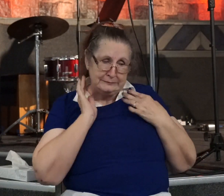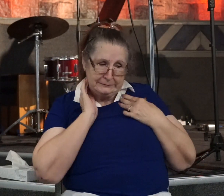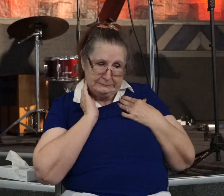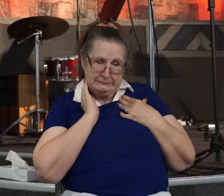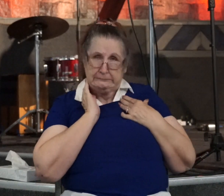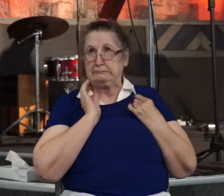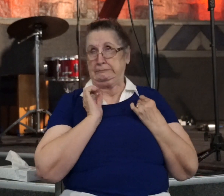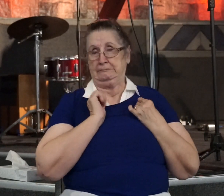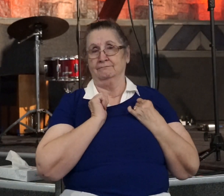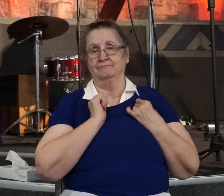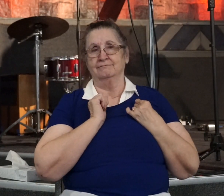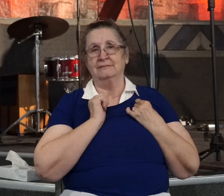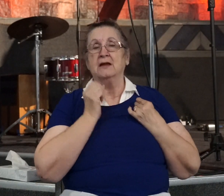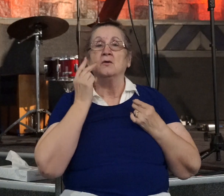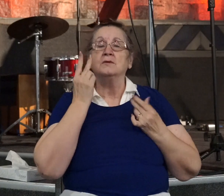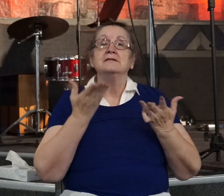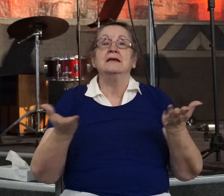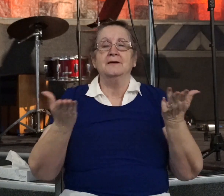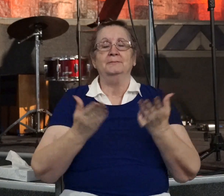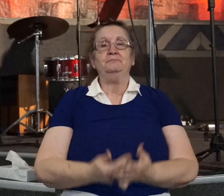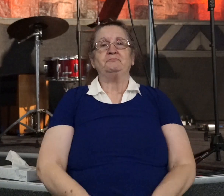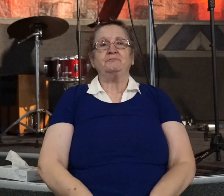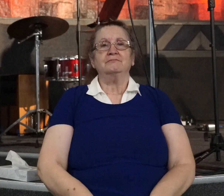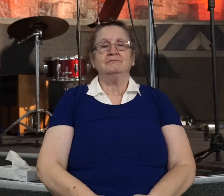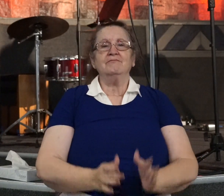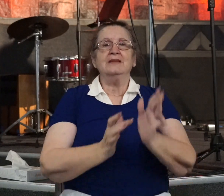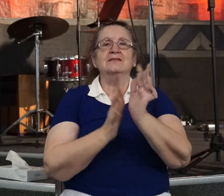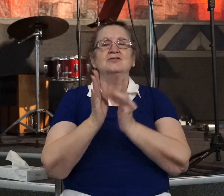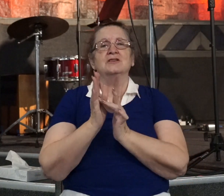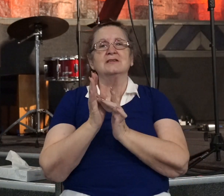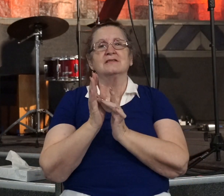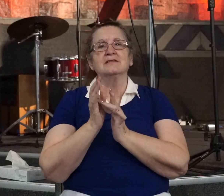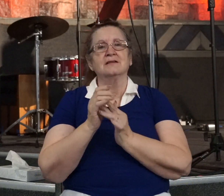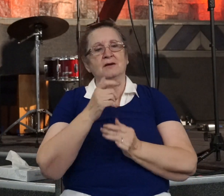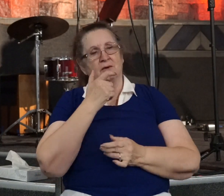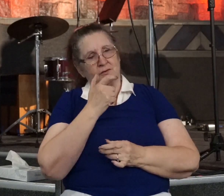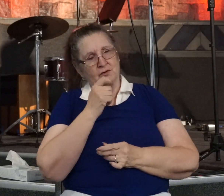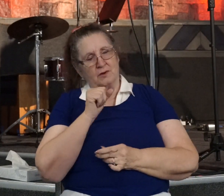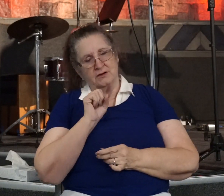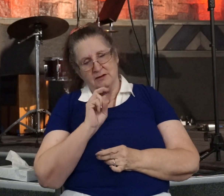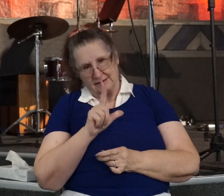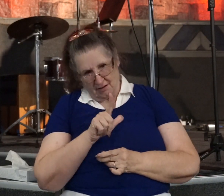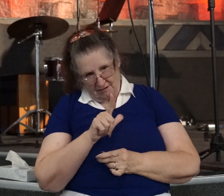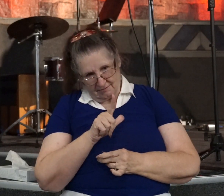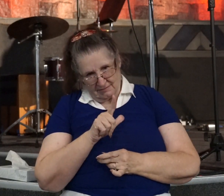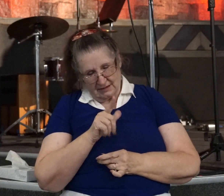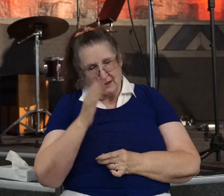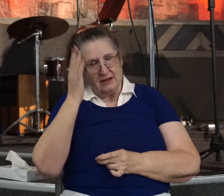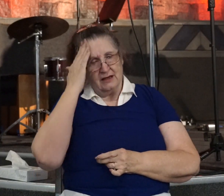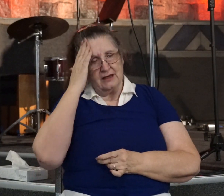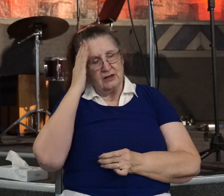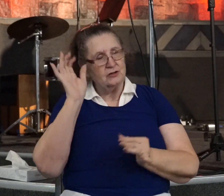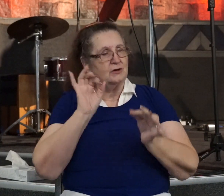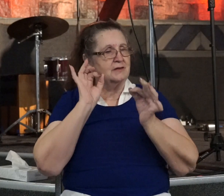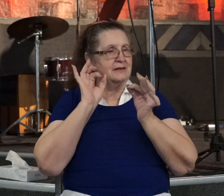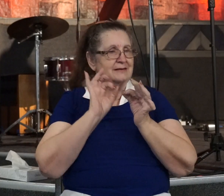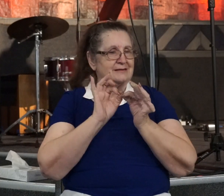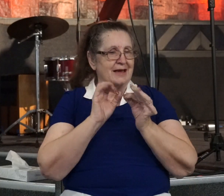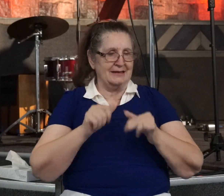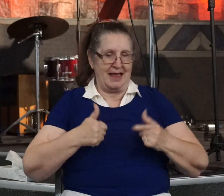But that's what we see here. Jesus was watching Saul. He knew the exact address to the house he was in.